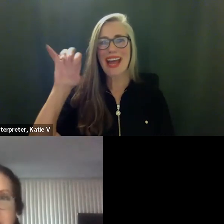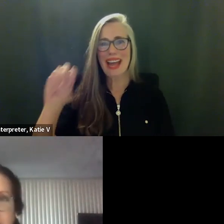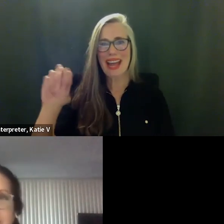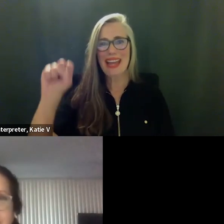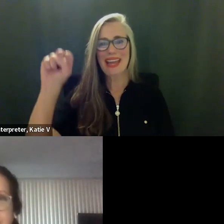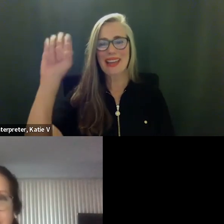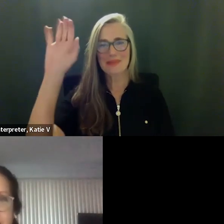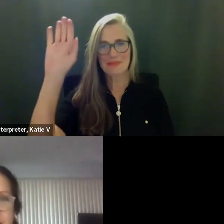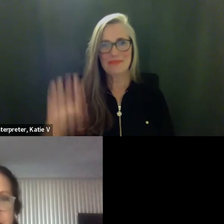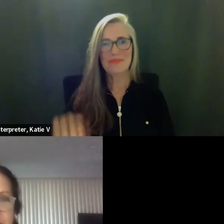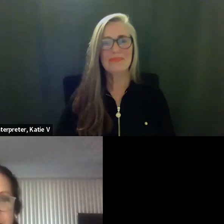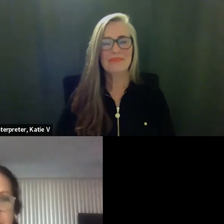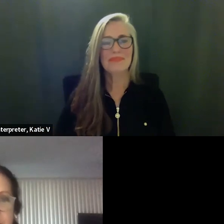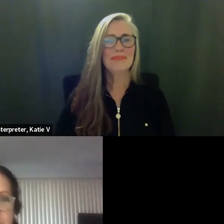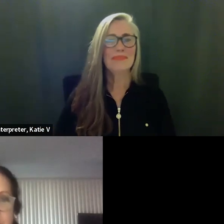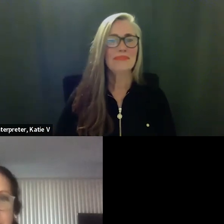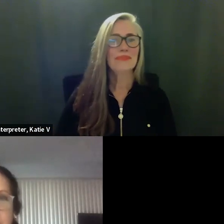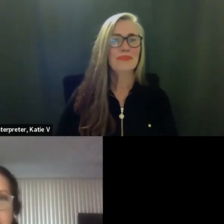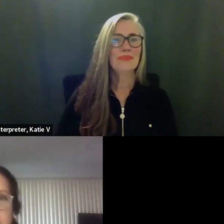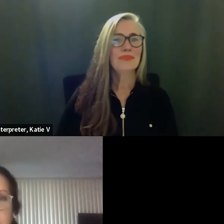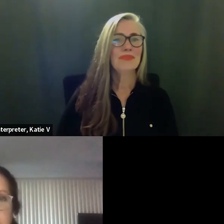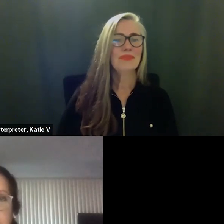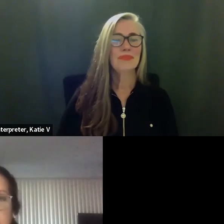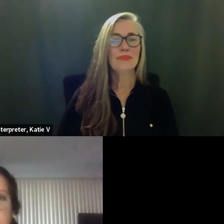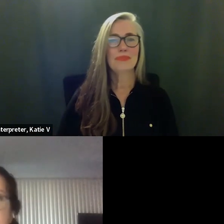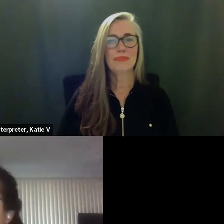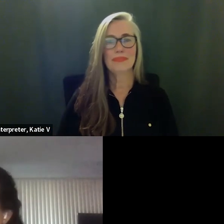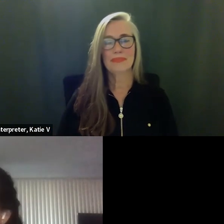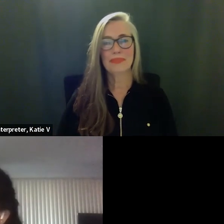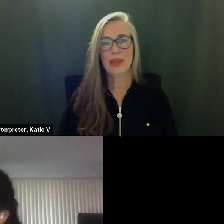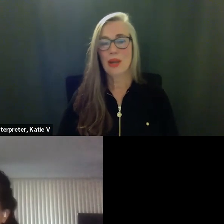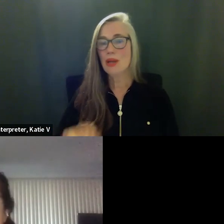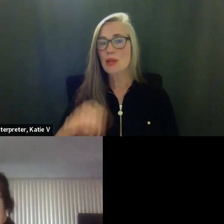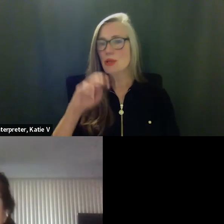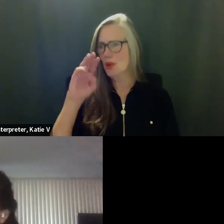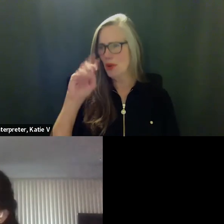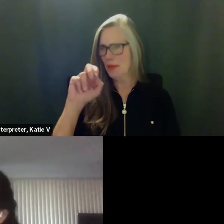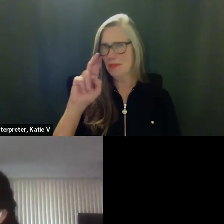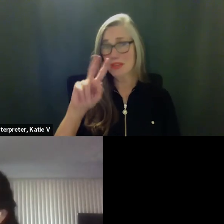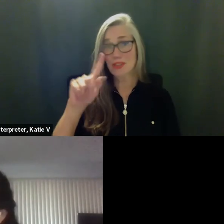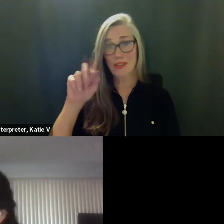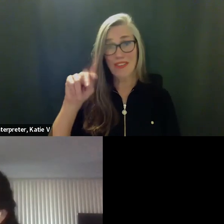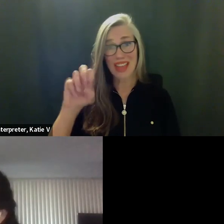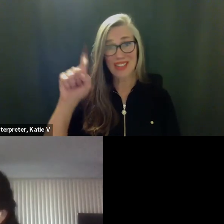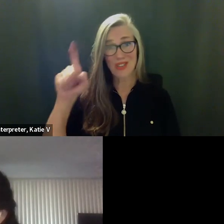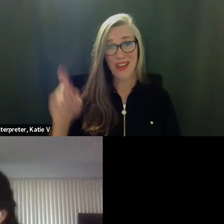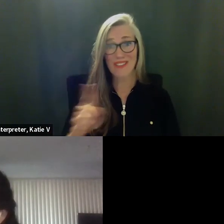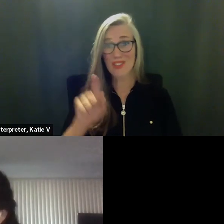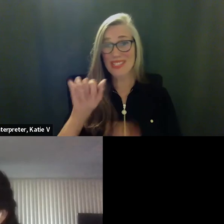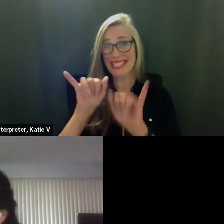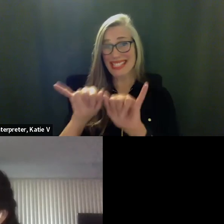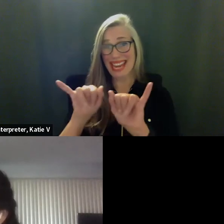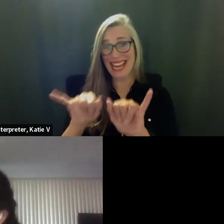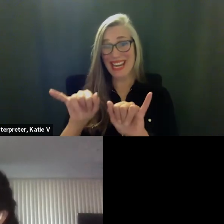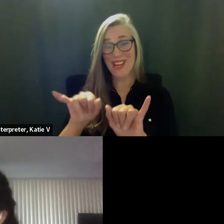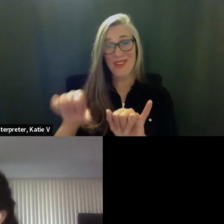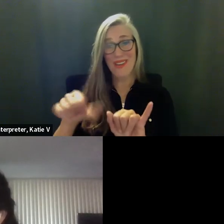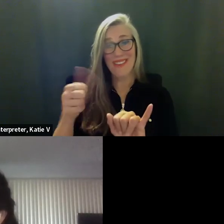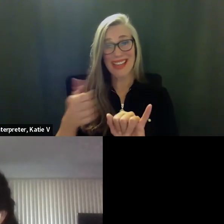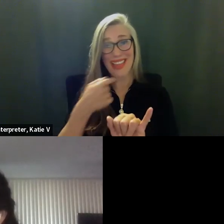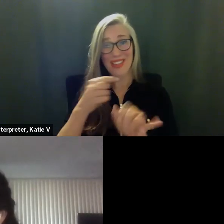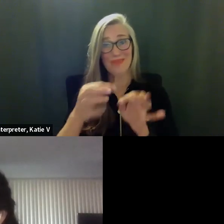right thank you i think mr vance you need to stay up here right you're number 11 i okay